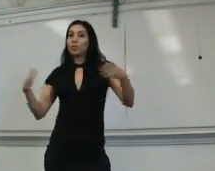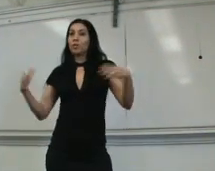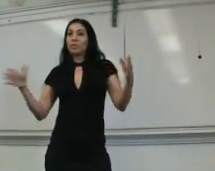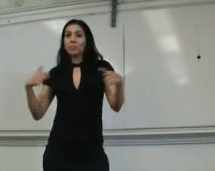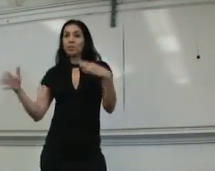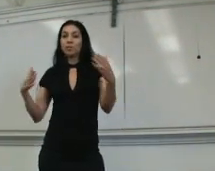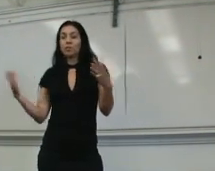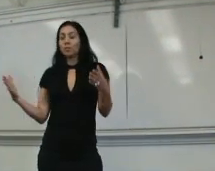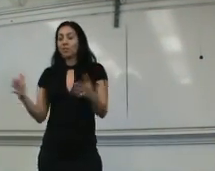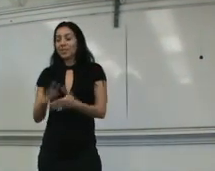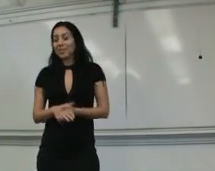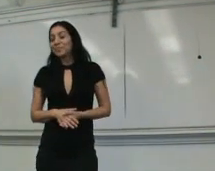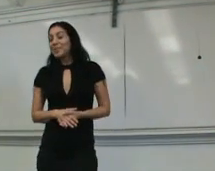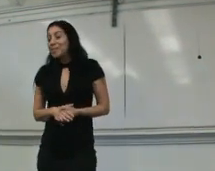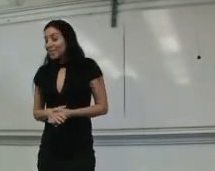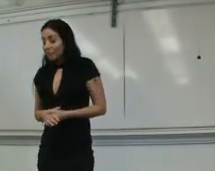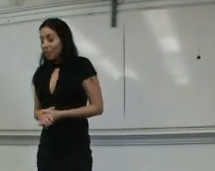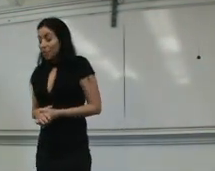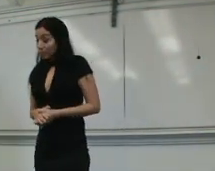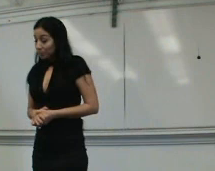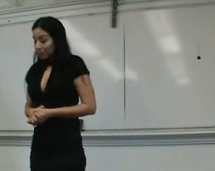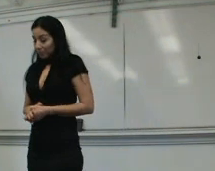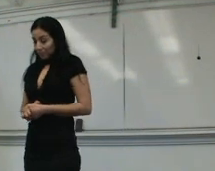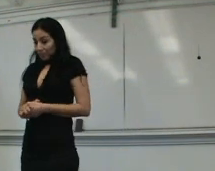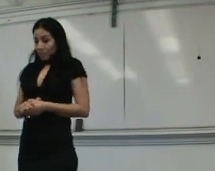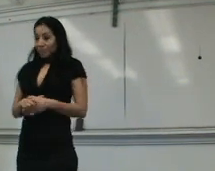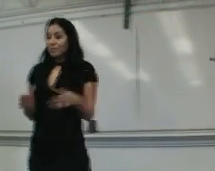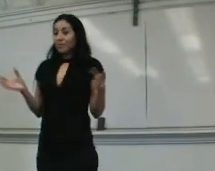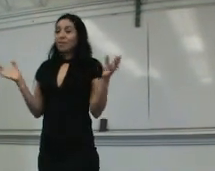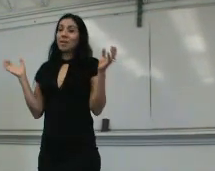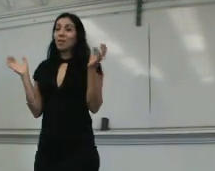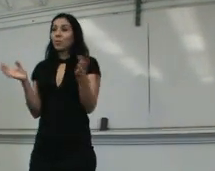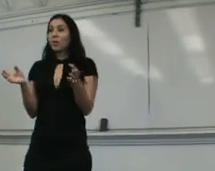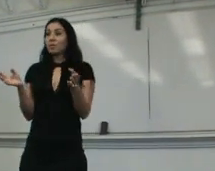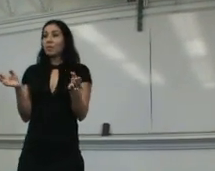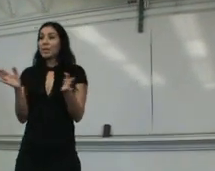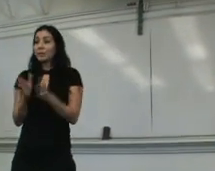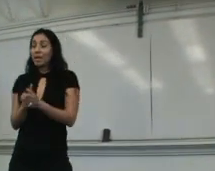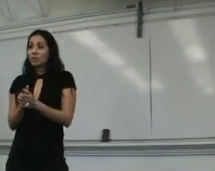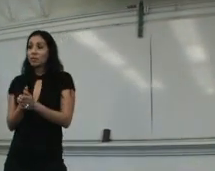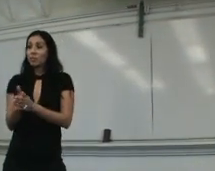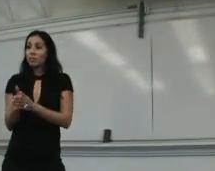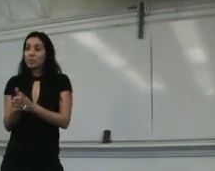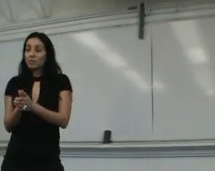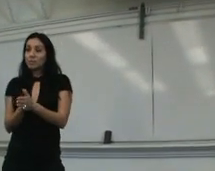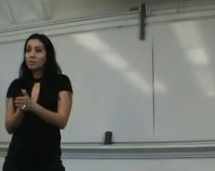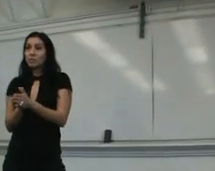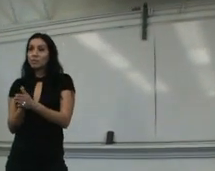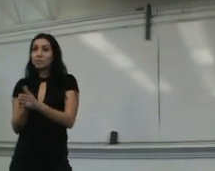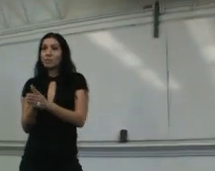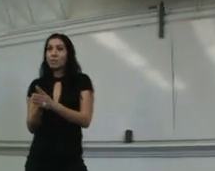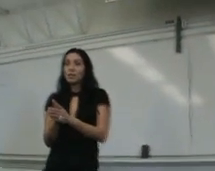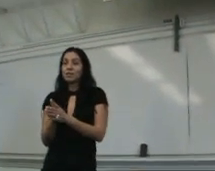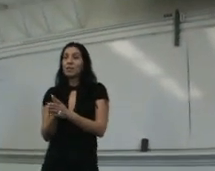adapt to the culture and everything. So, when my dad started the business because he